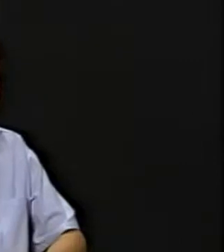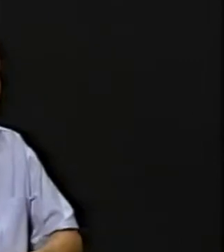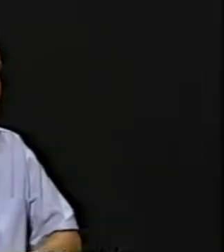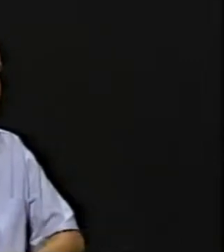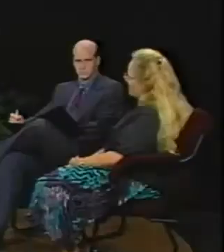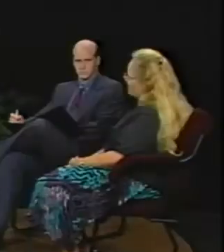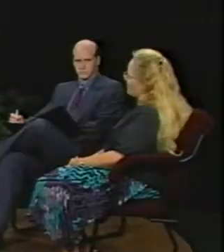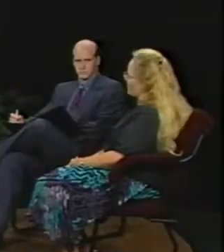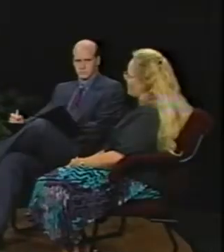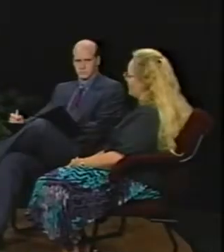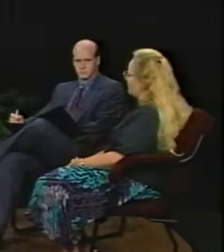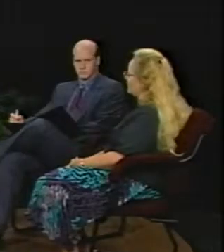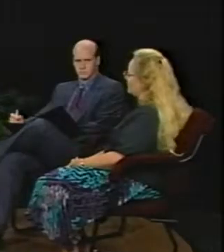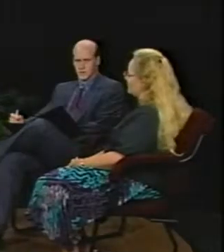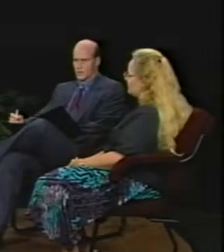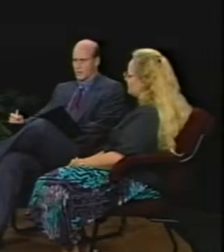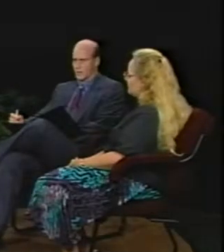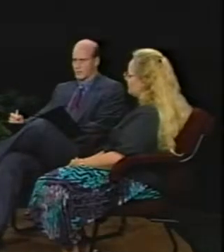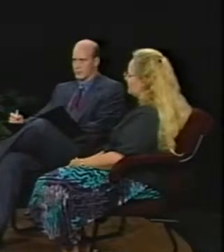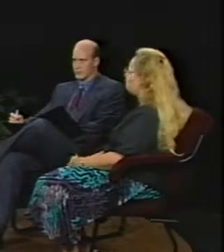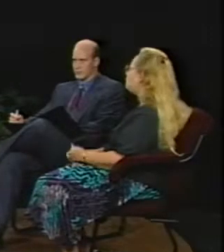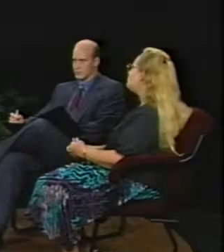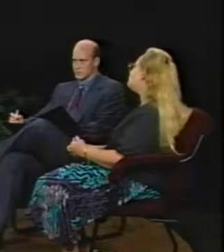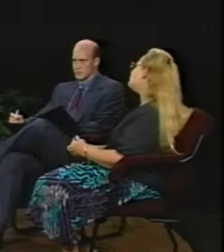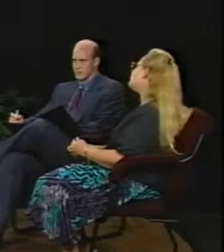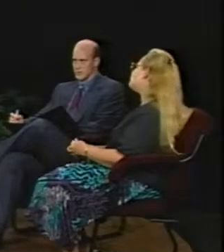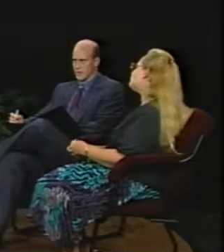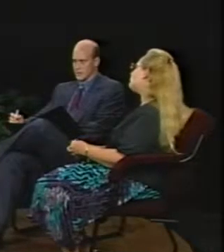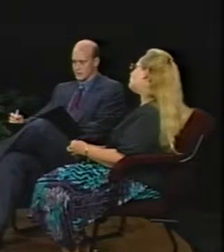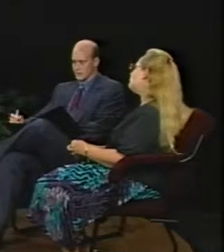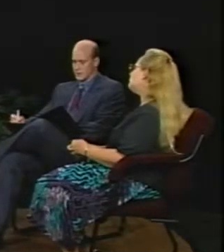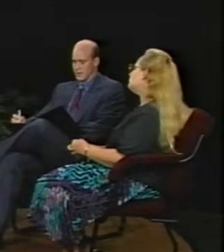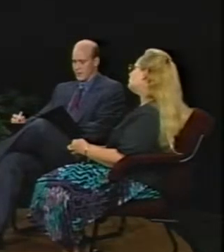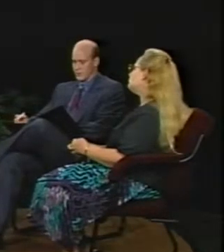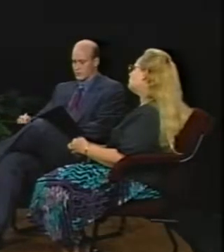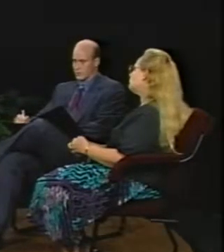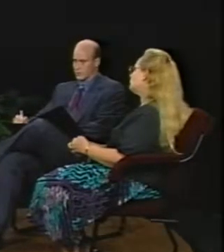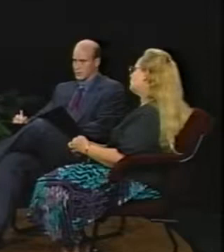Yes, we saw him drink quite a bit. How many drinks would you say he had in that hour that you were there?